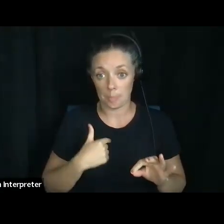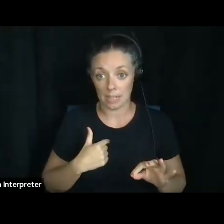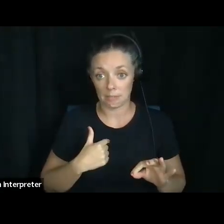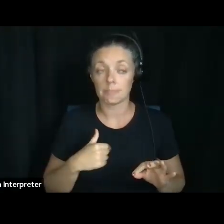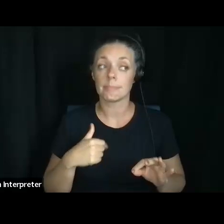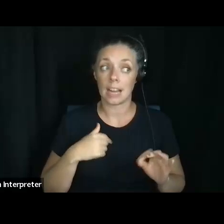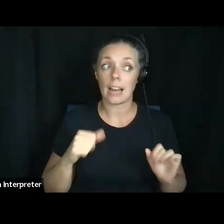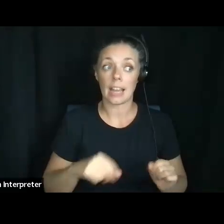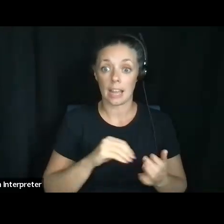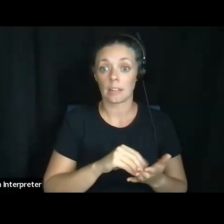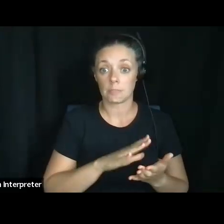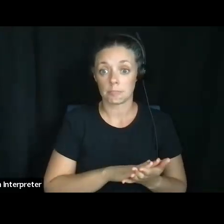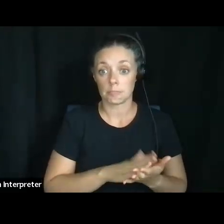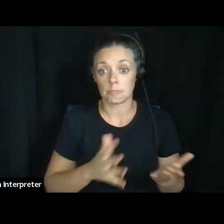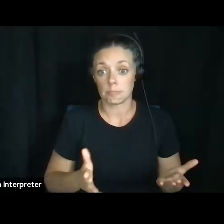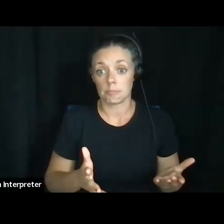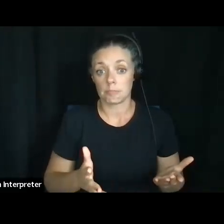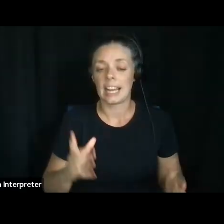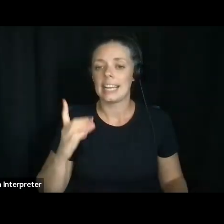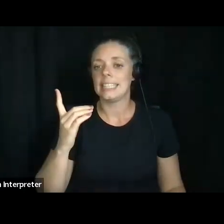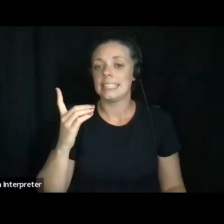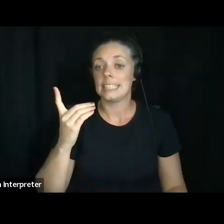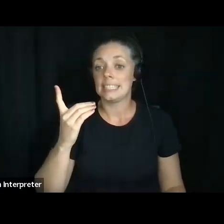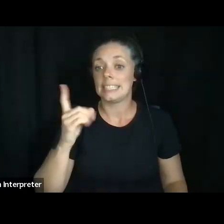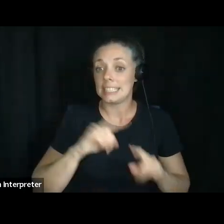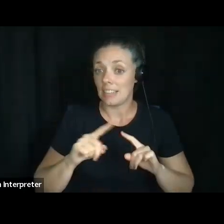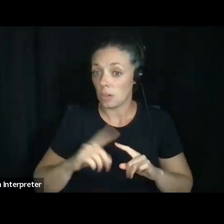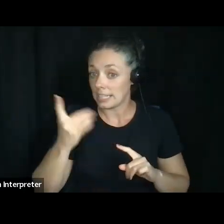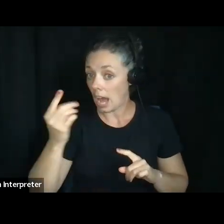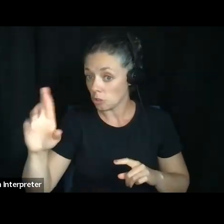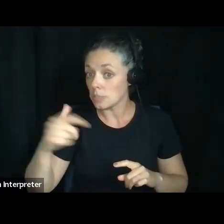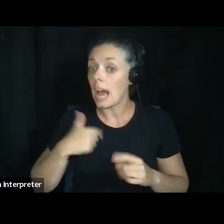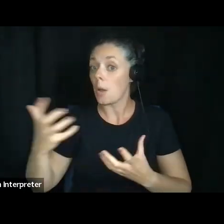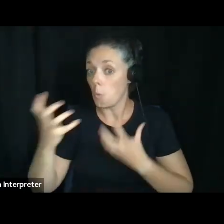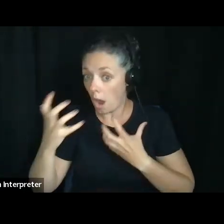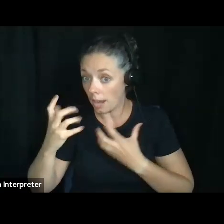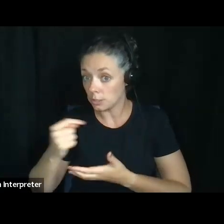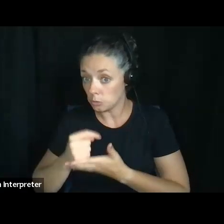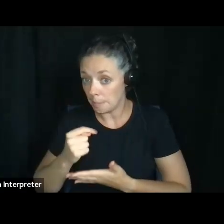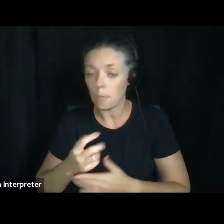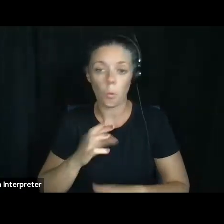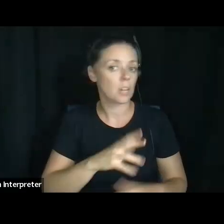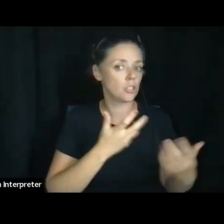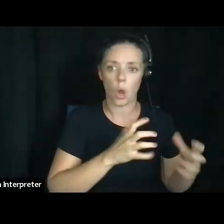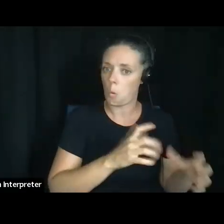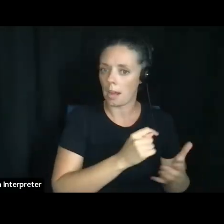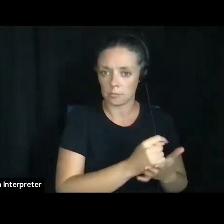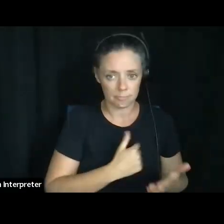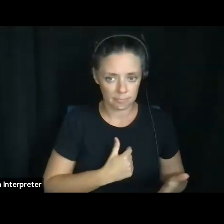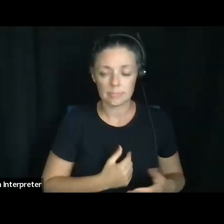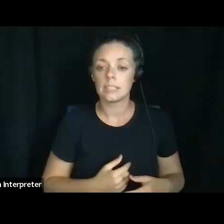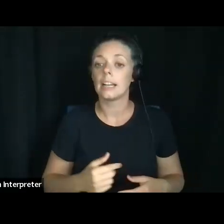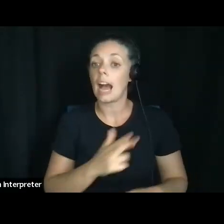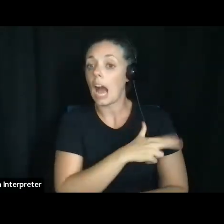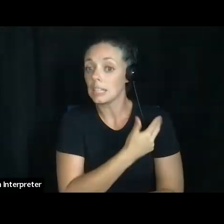writing, uh, doctors that I want to treat me and don't want to treat me, hospitals that I